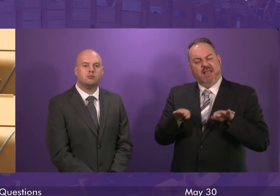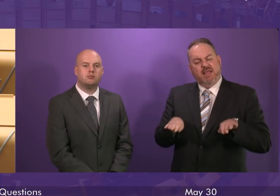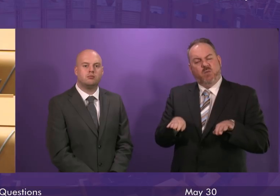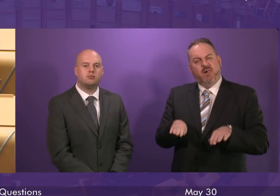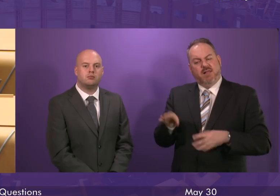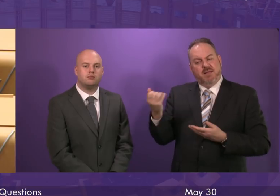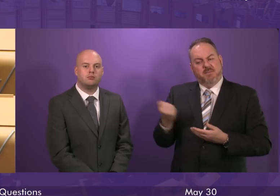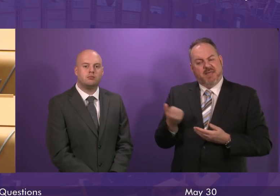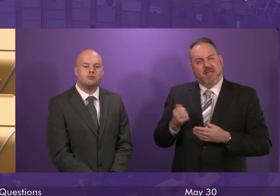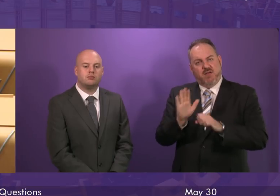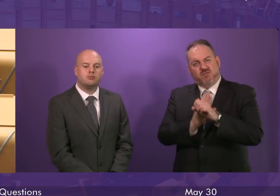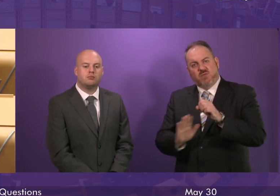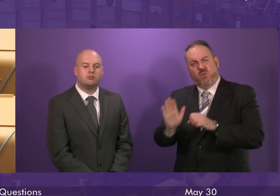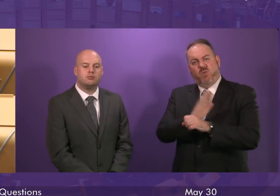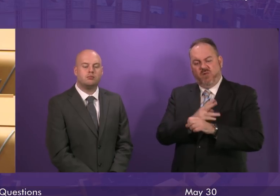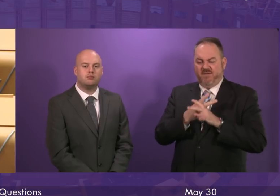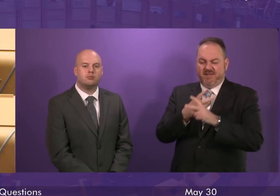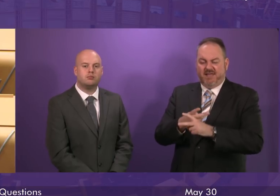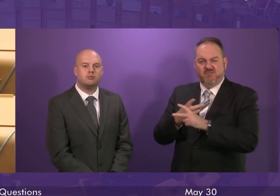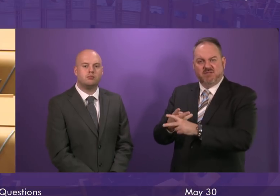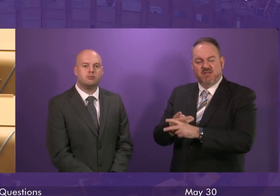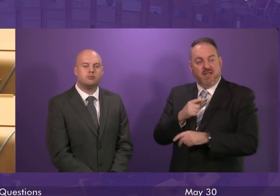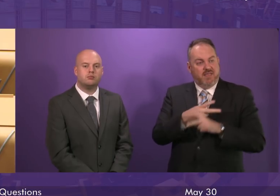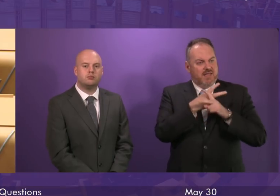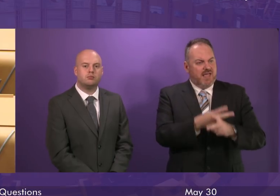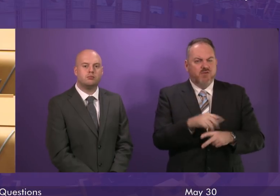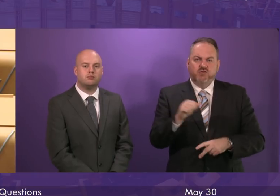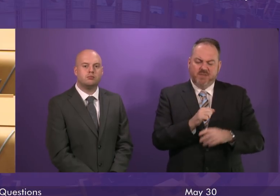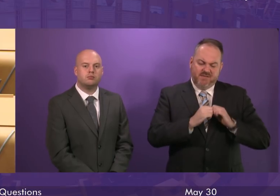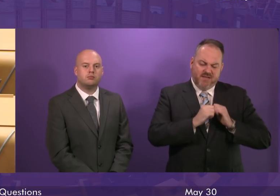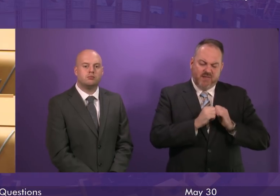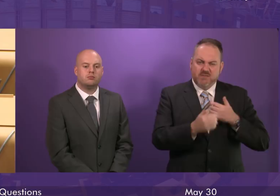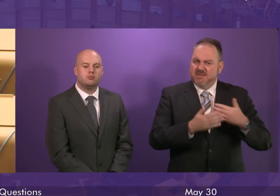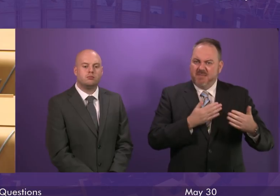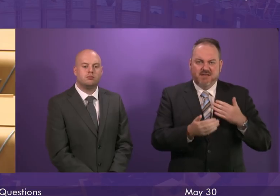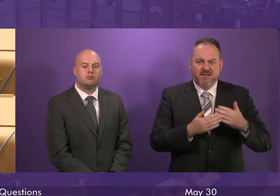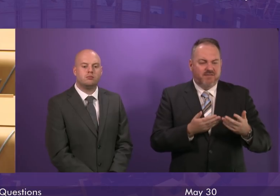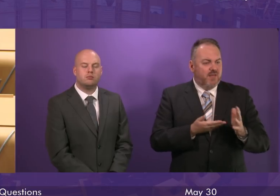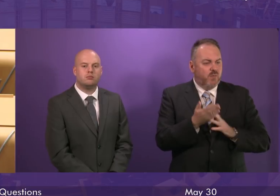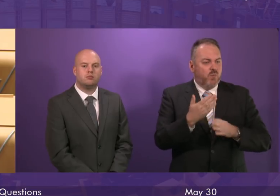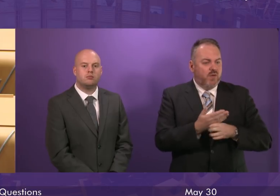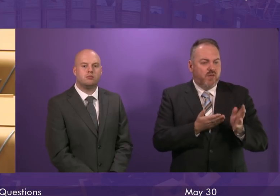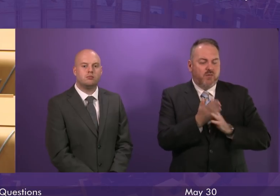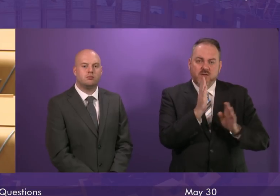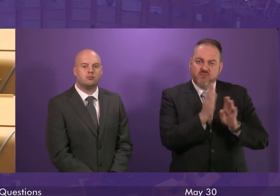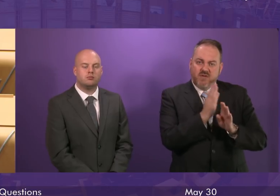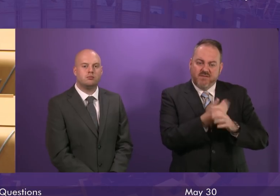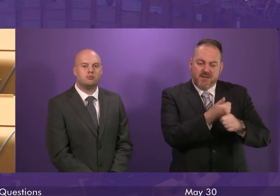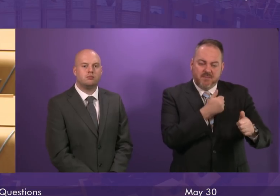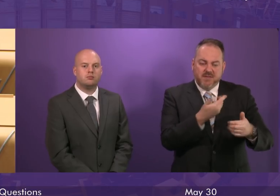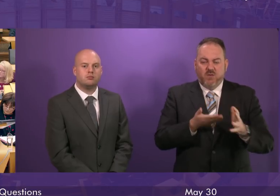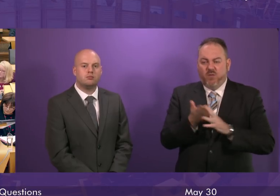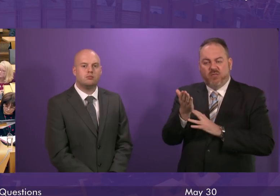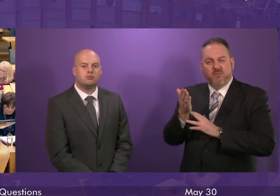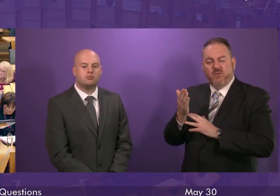the whole of the care sector? Should a carer not be valued whether they're delivering that care through a private company or through a public